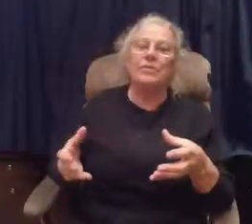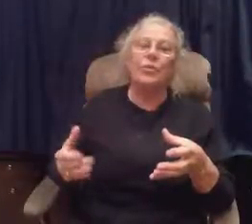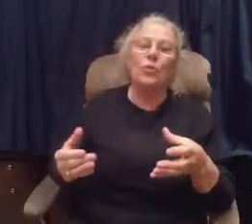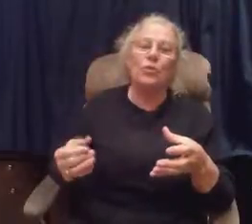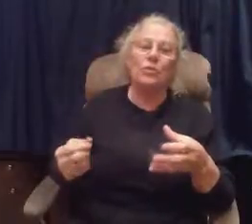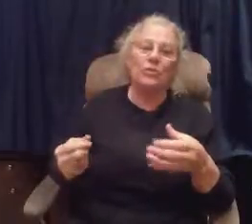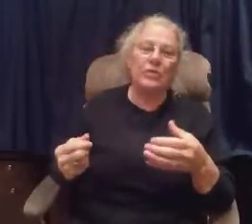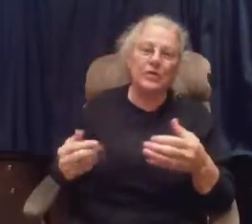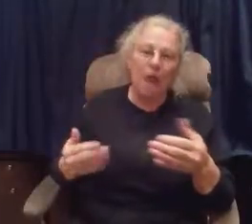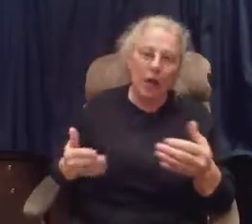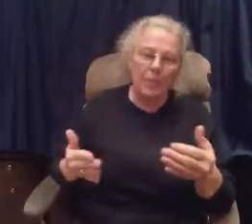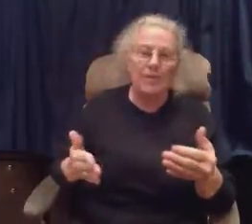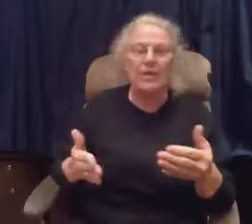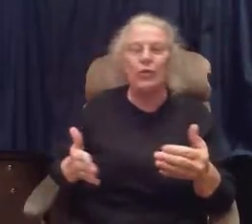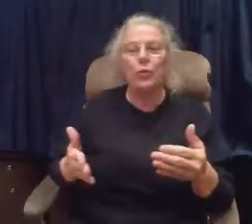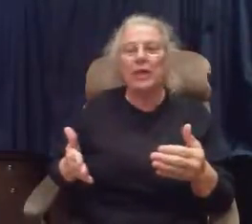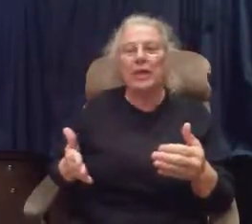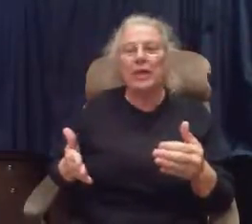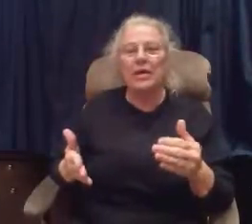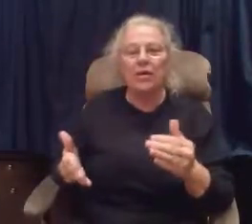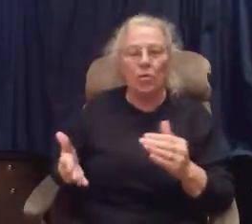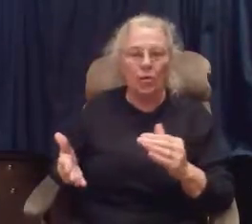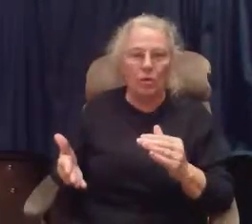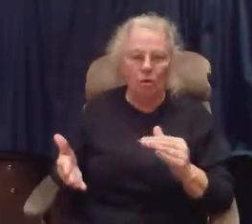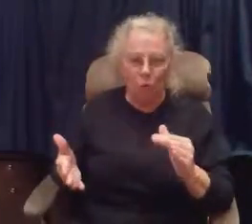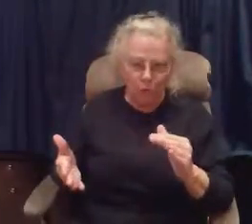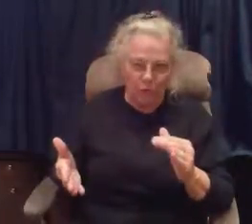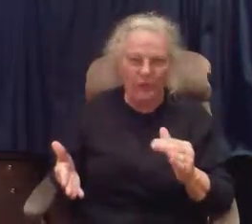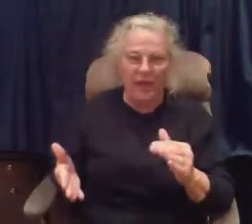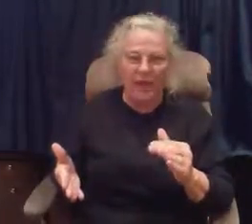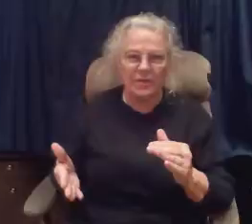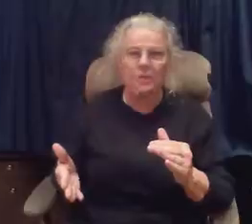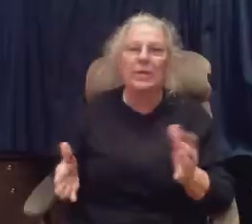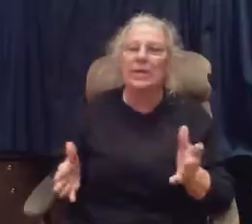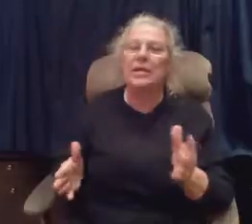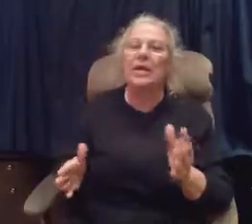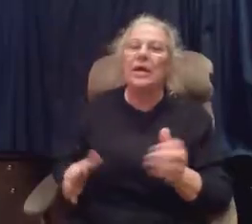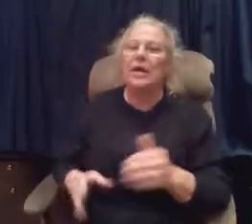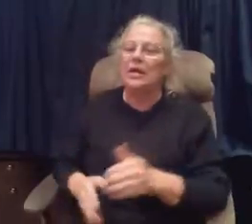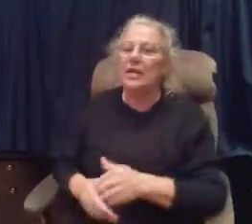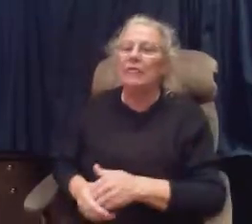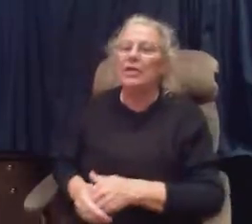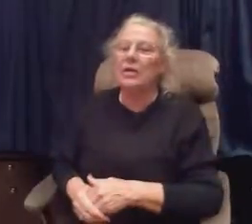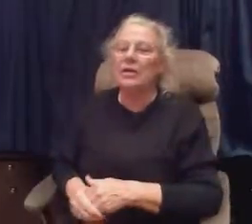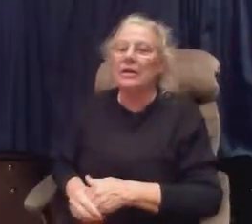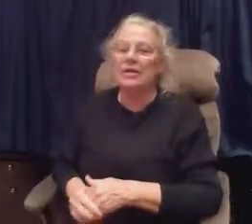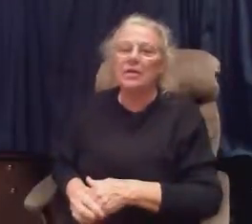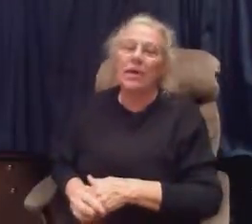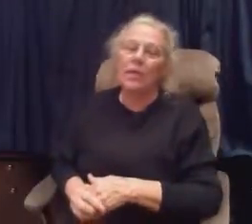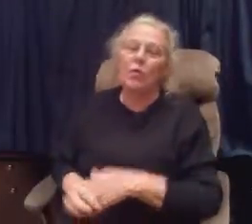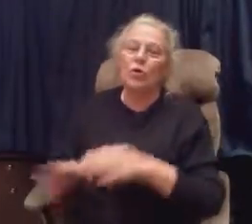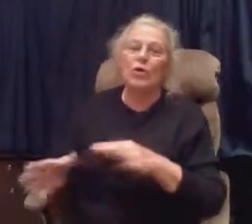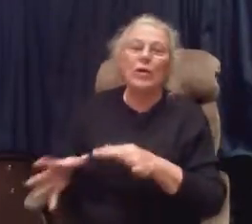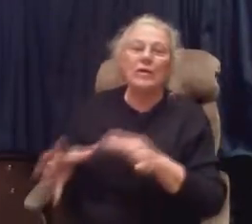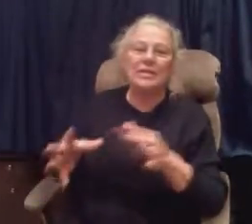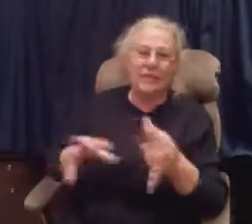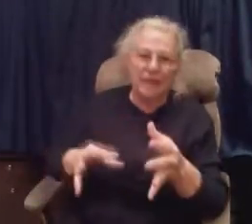is more the top of the intermediate or lower advanced, but it definitely is a lot more translation